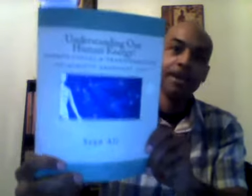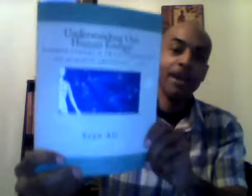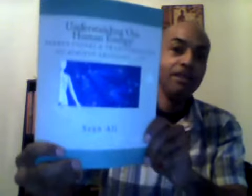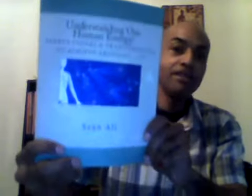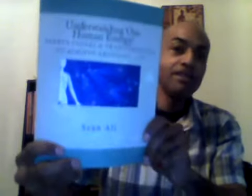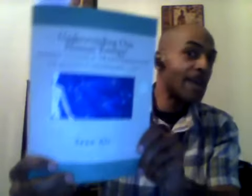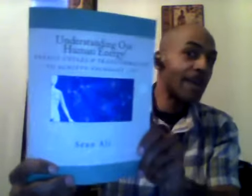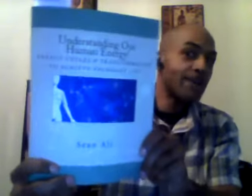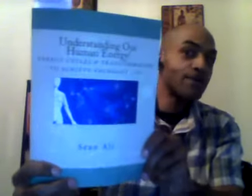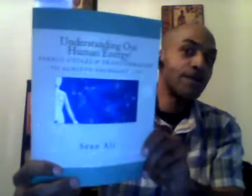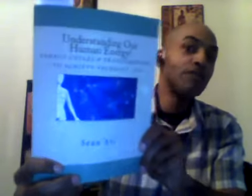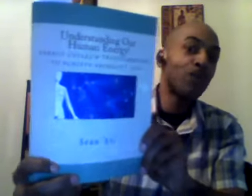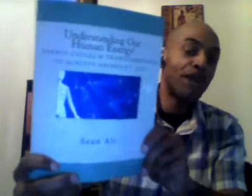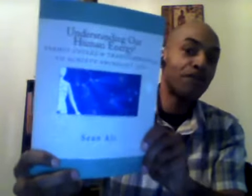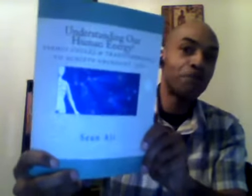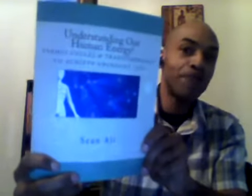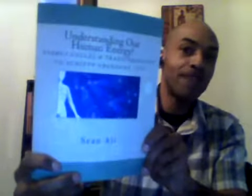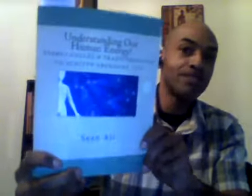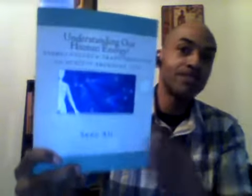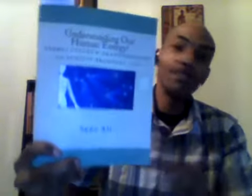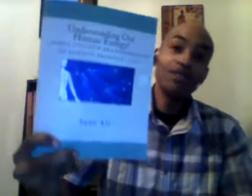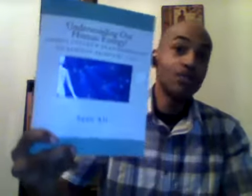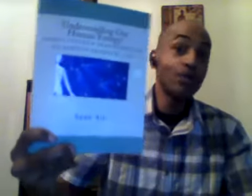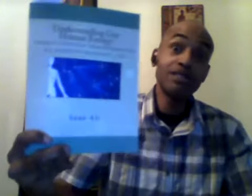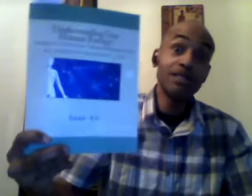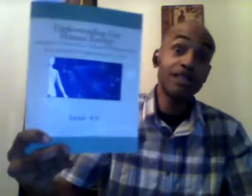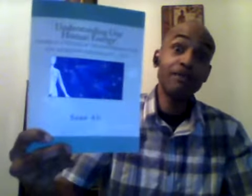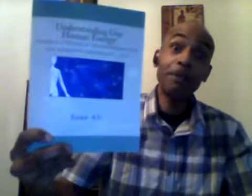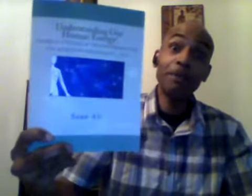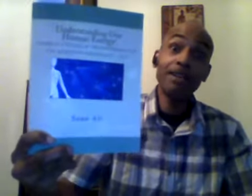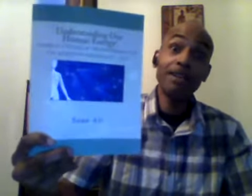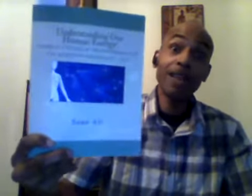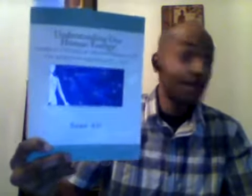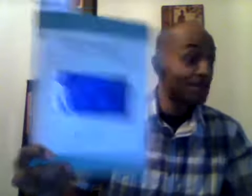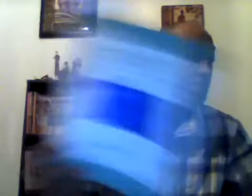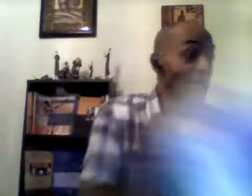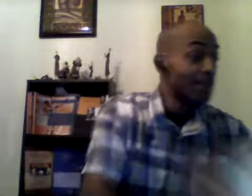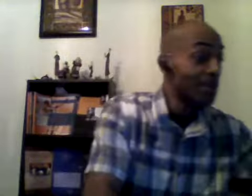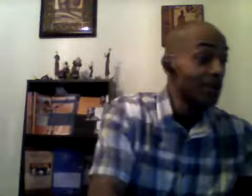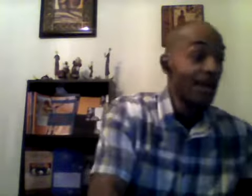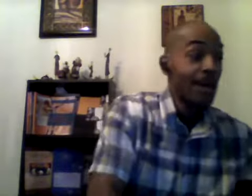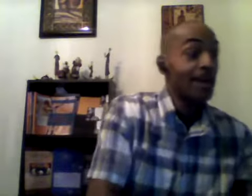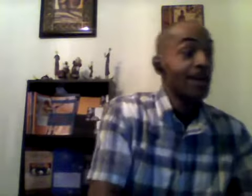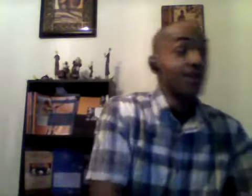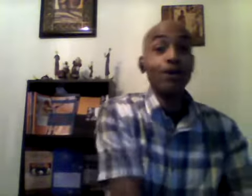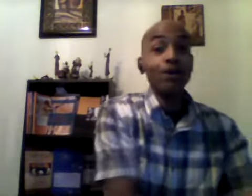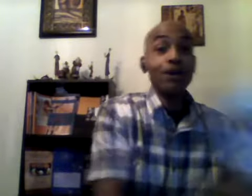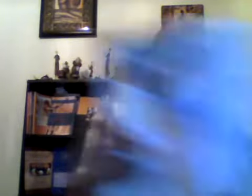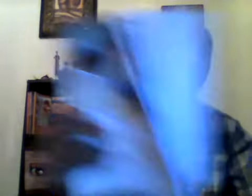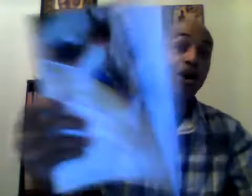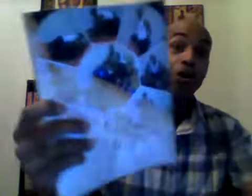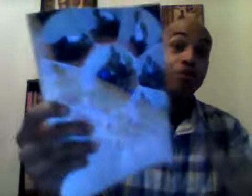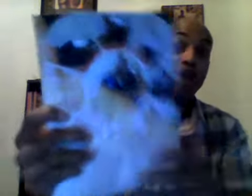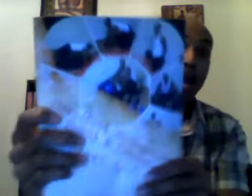energy cycles and transformations to achieve abundant life then we got your at home god